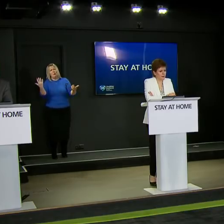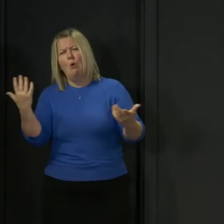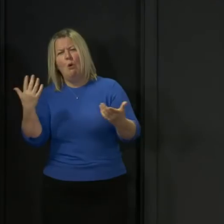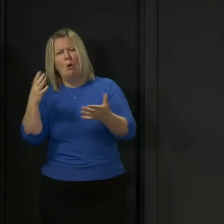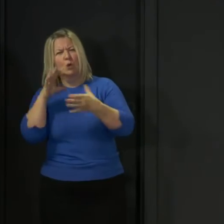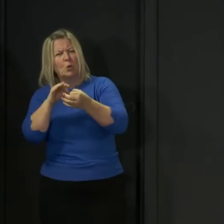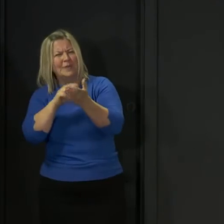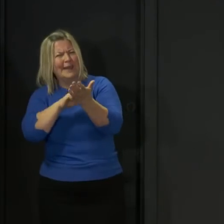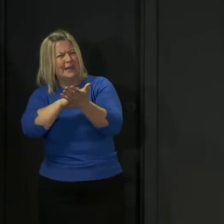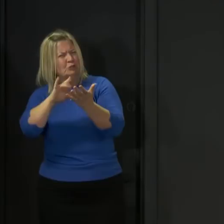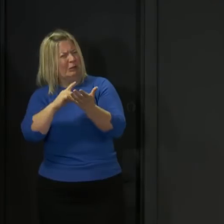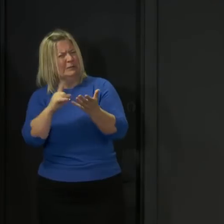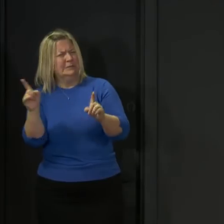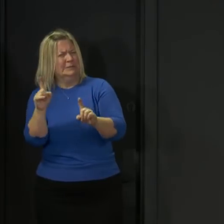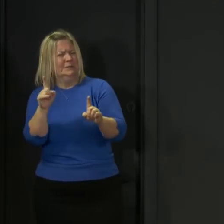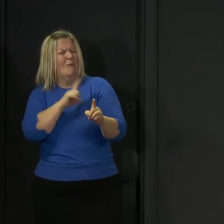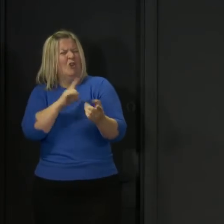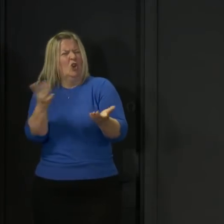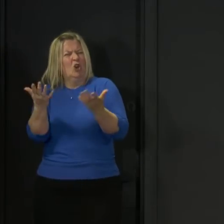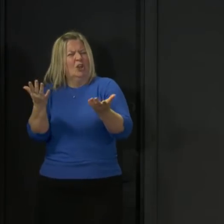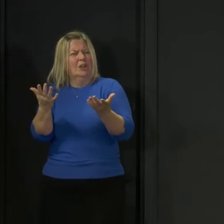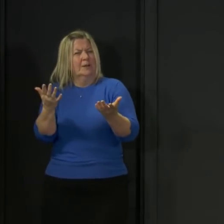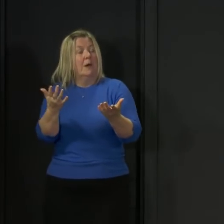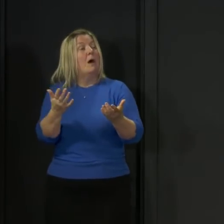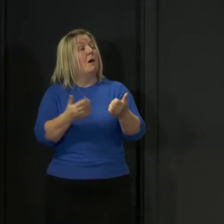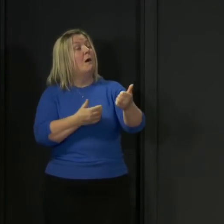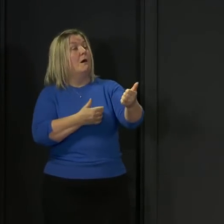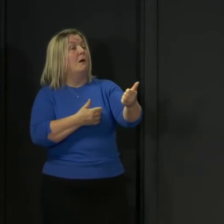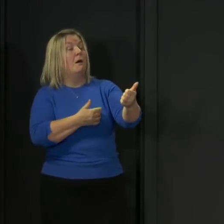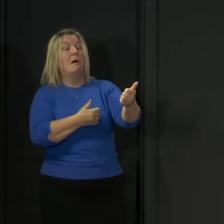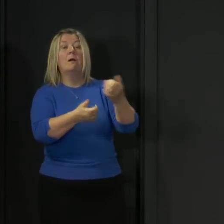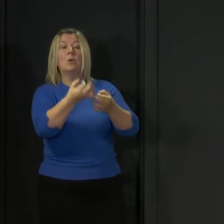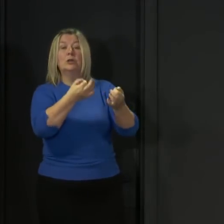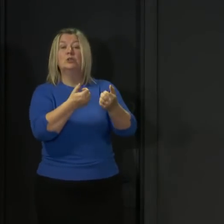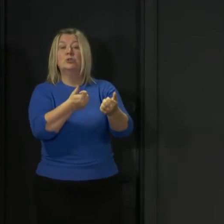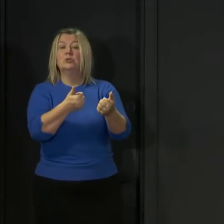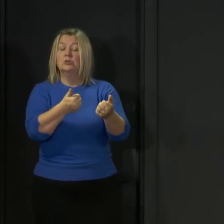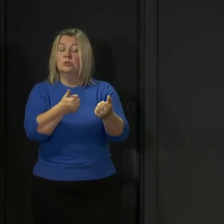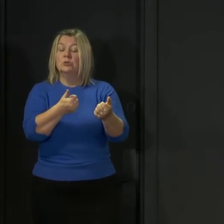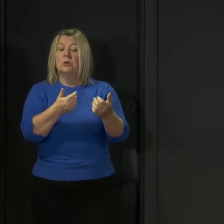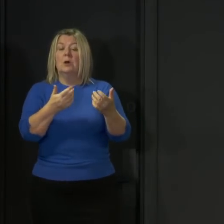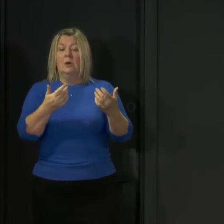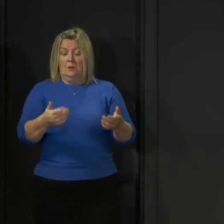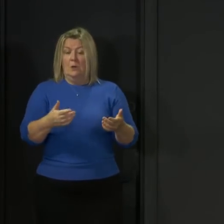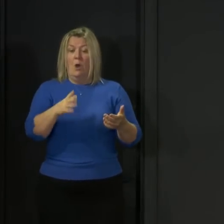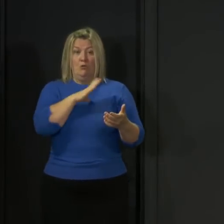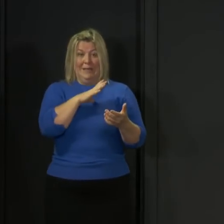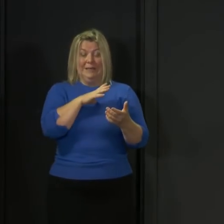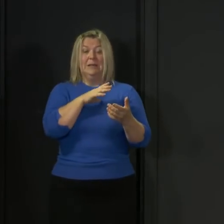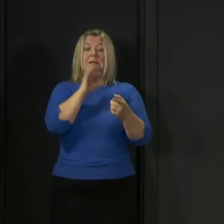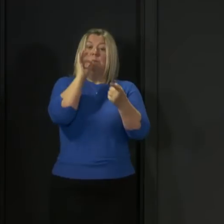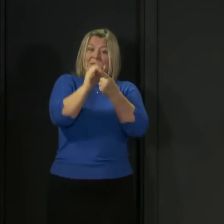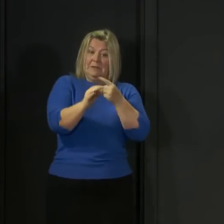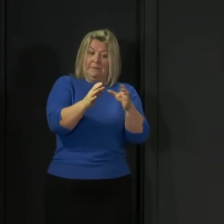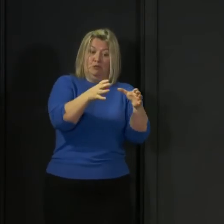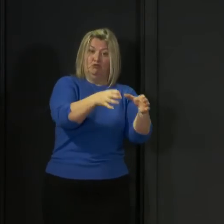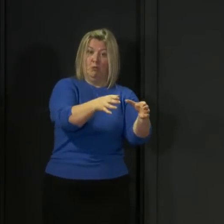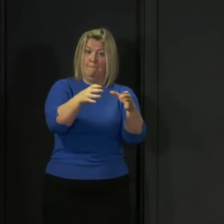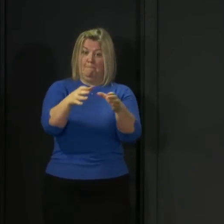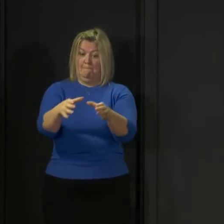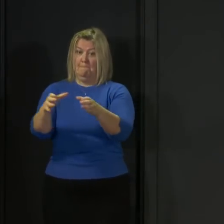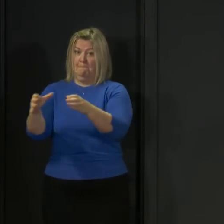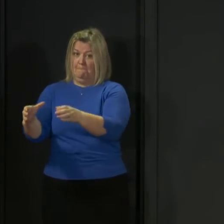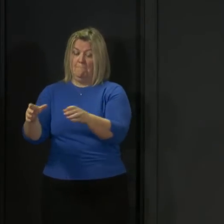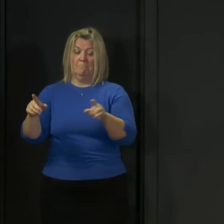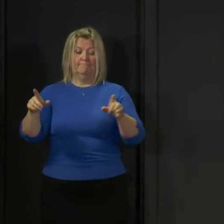okay these are actually very good questions so we already with certain groups of symptomatic people